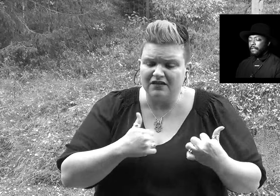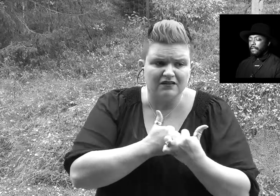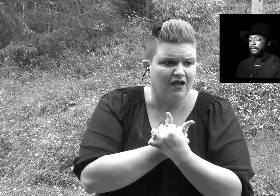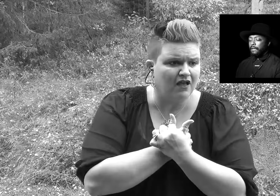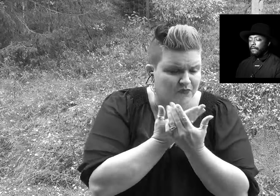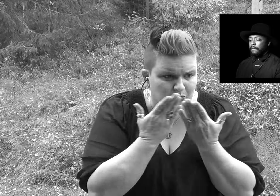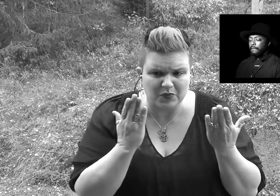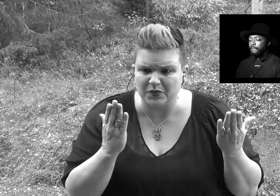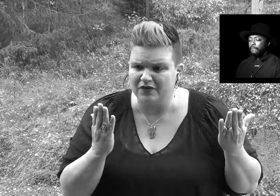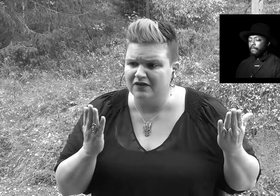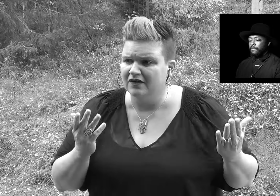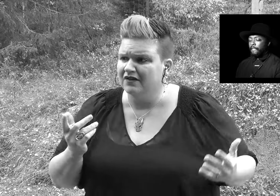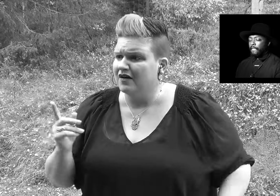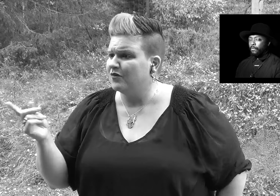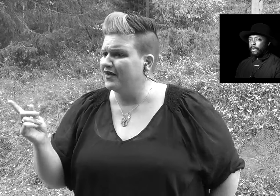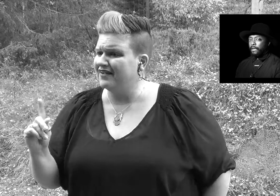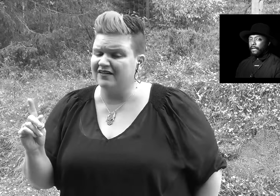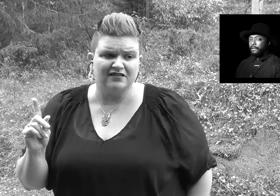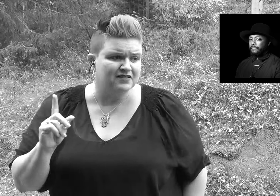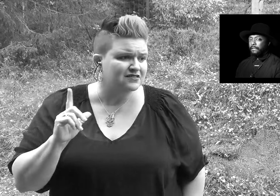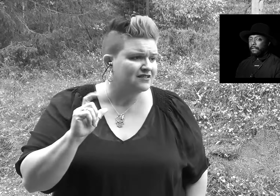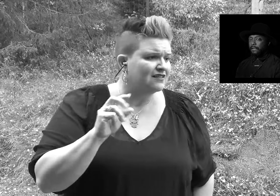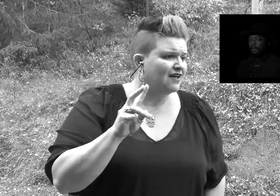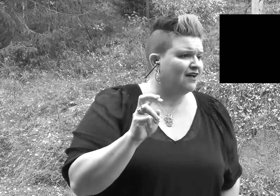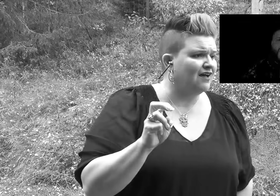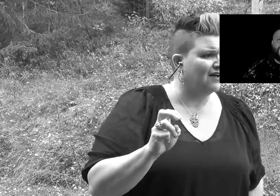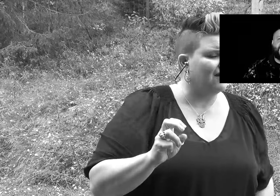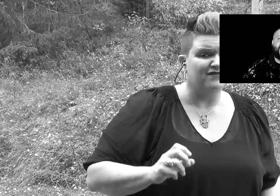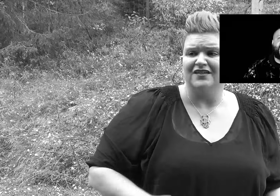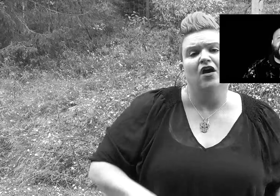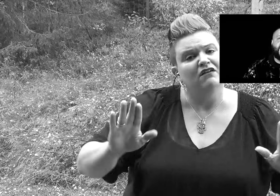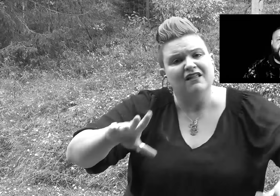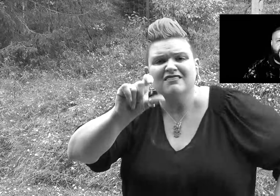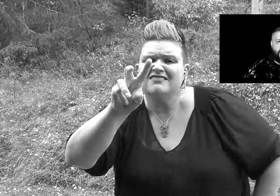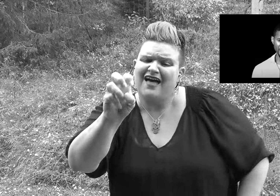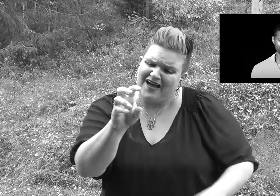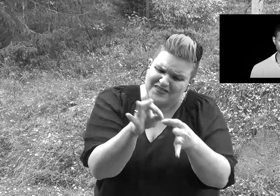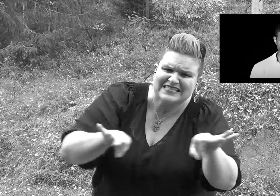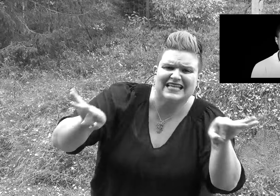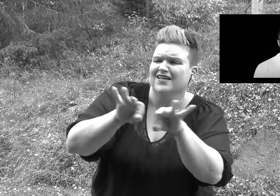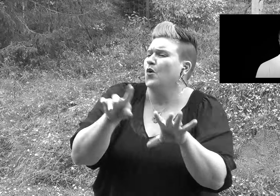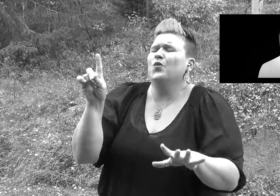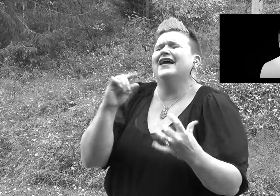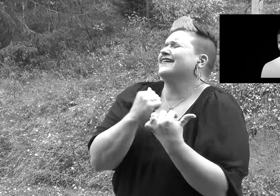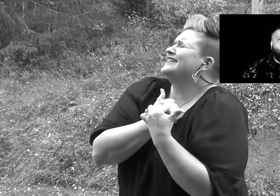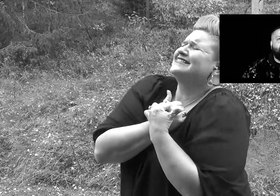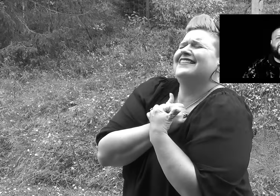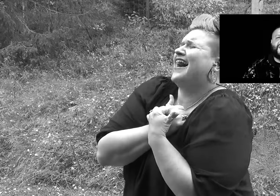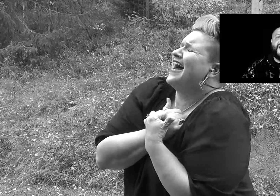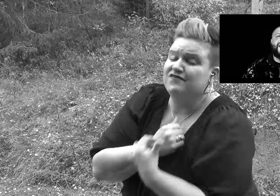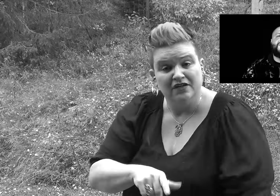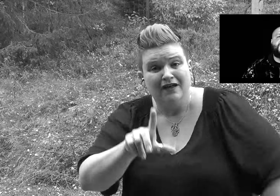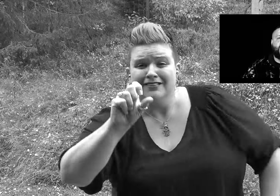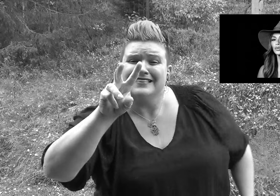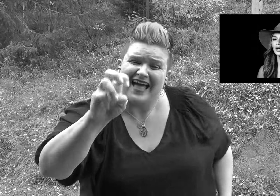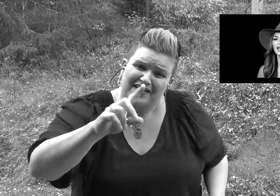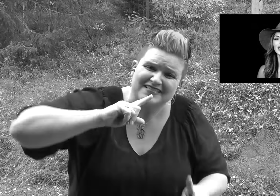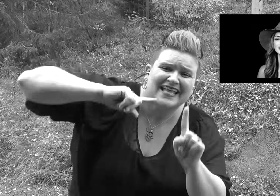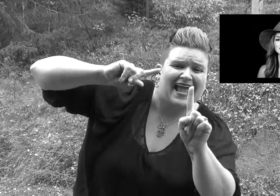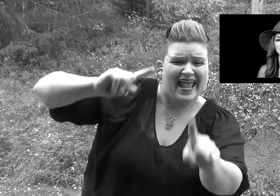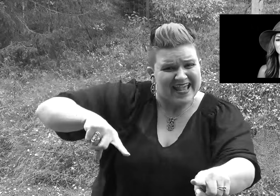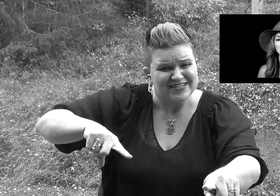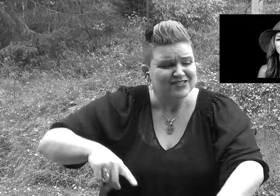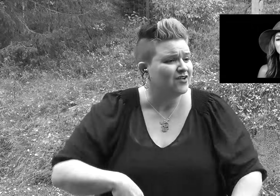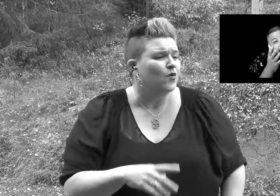Where's the love, where's the love? Love is the key Where is the love? Love is the answer